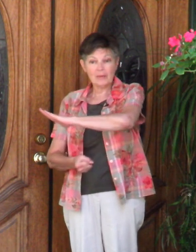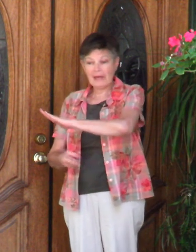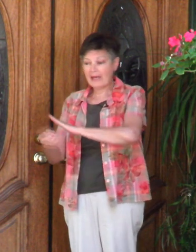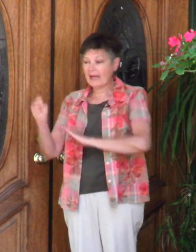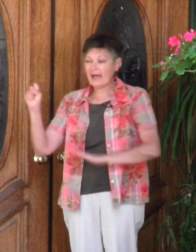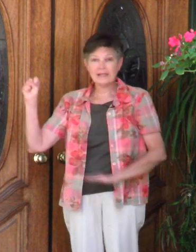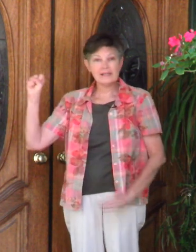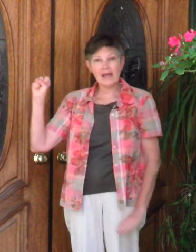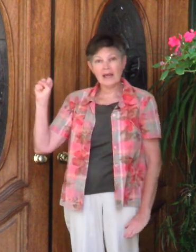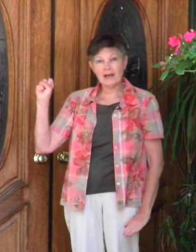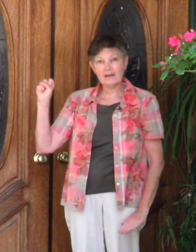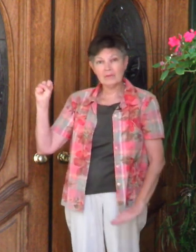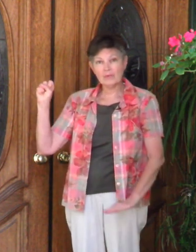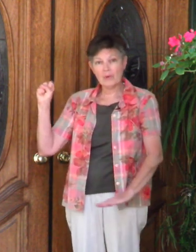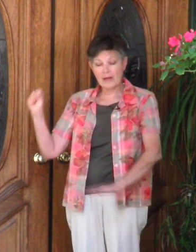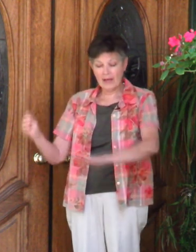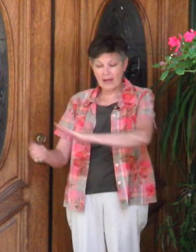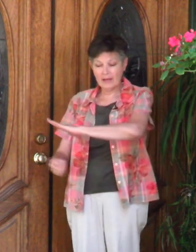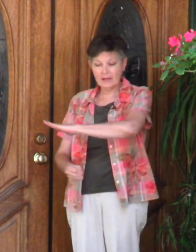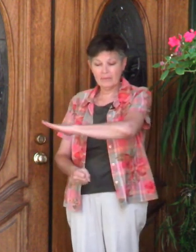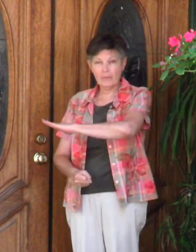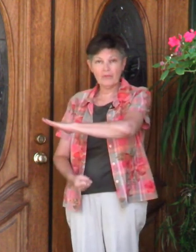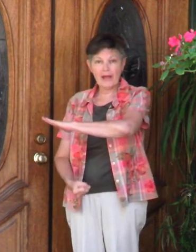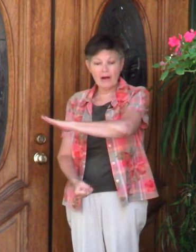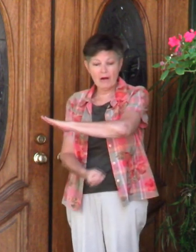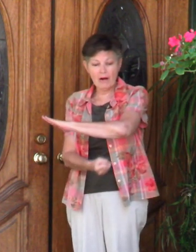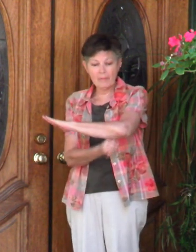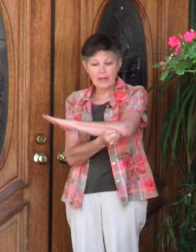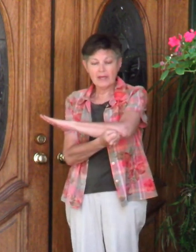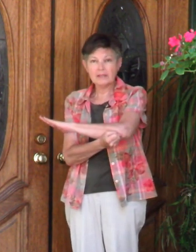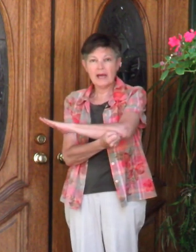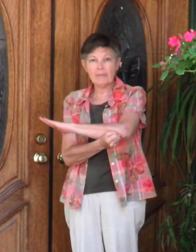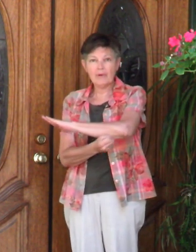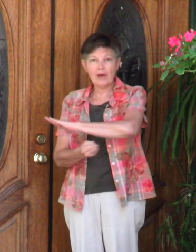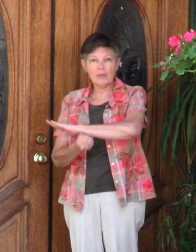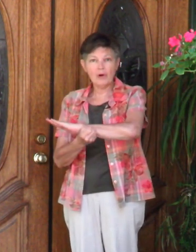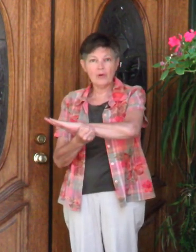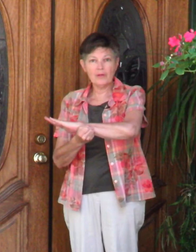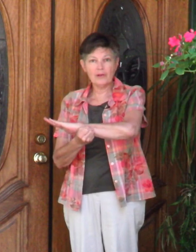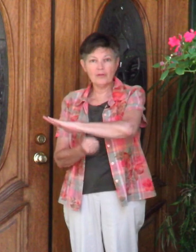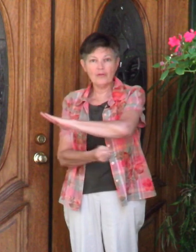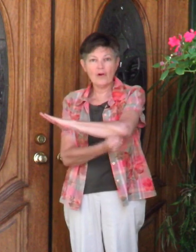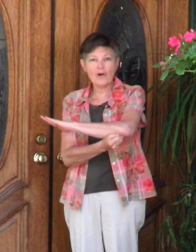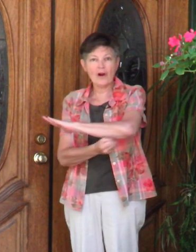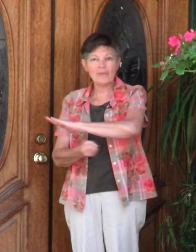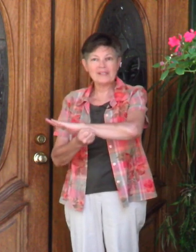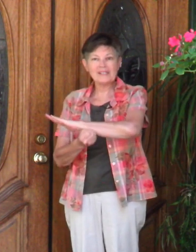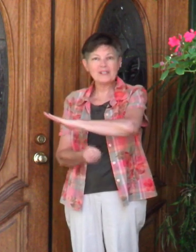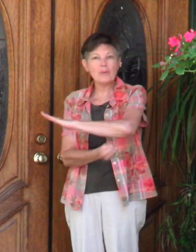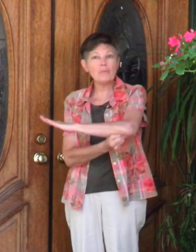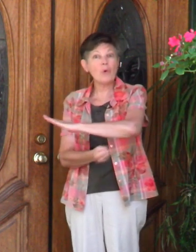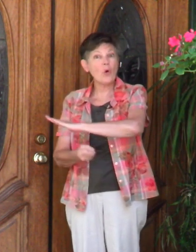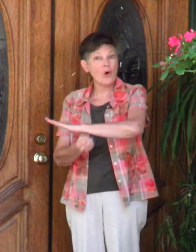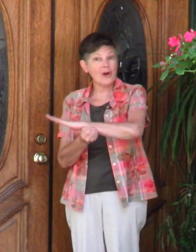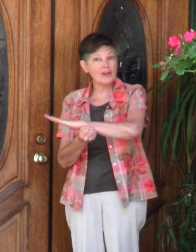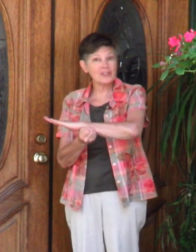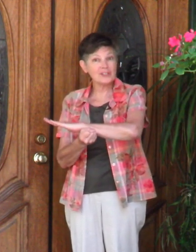can make an S hand with one hand and flat arm. Tap your elbow and then your forearm. This is the porch.